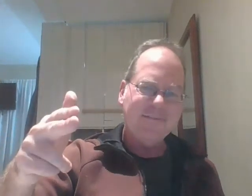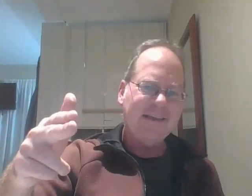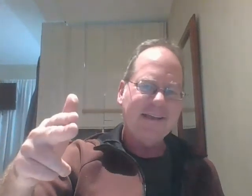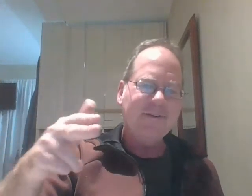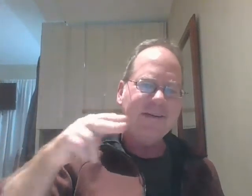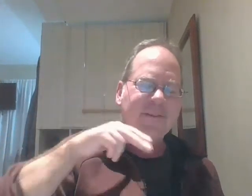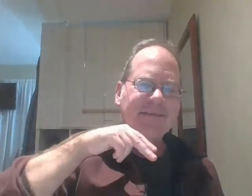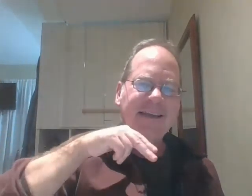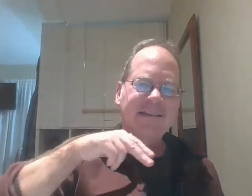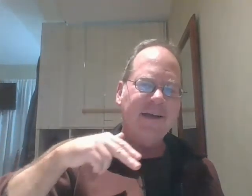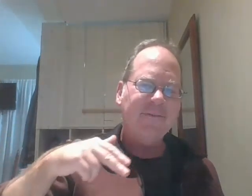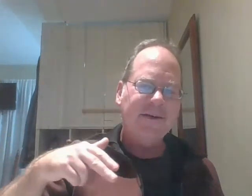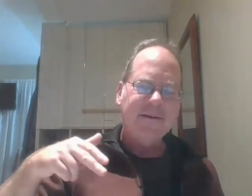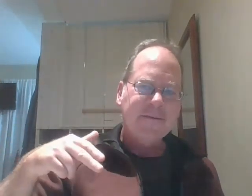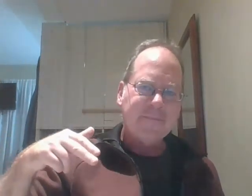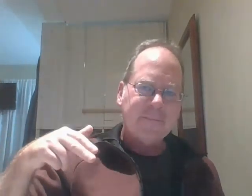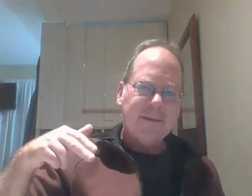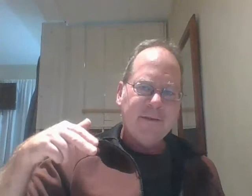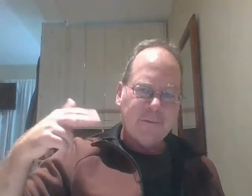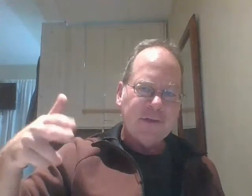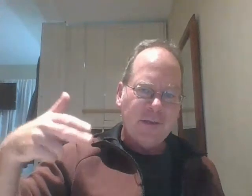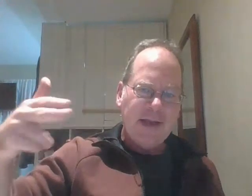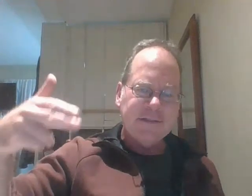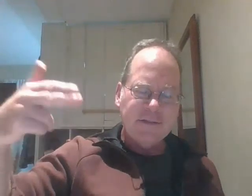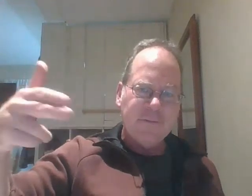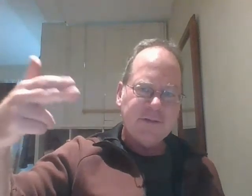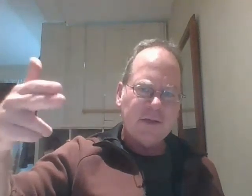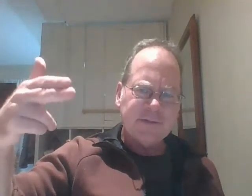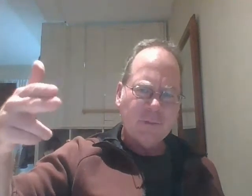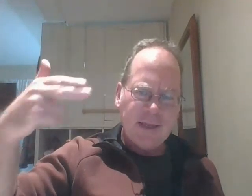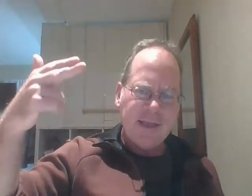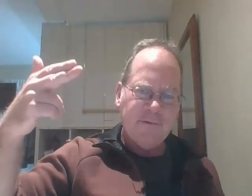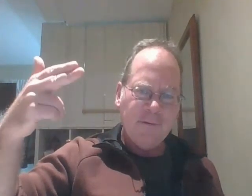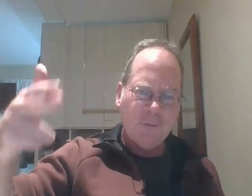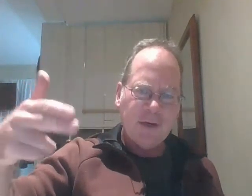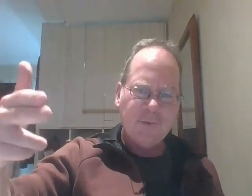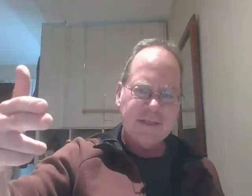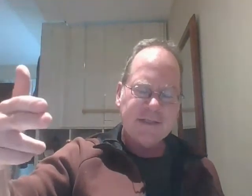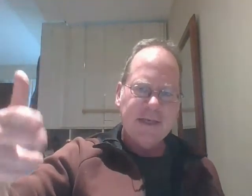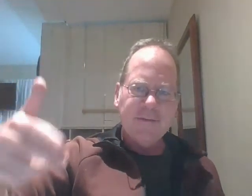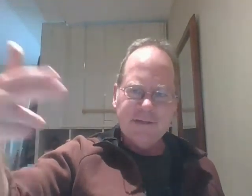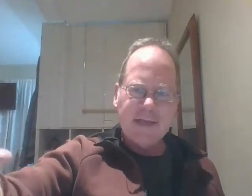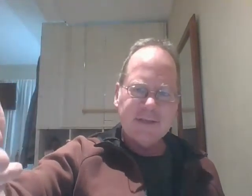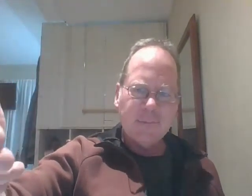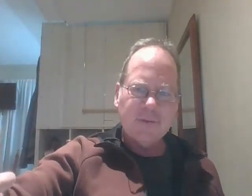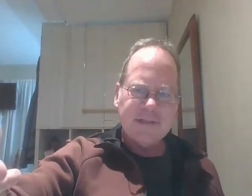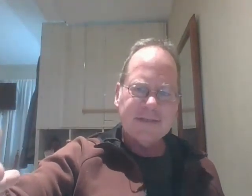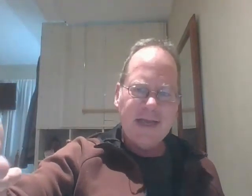they can predict with this ai software so you can imagine in the future they're going to say well hey if we're going to predict these guys are going to protest this action